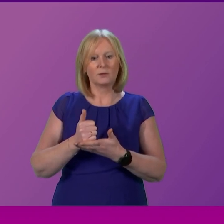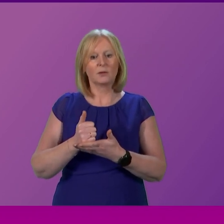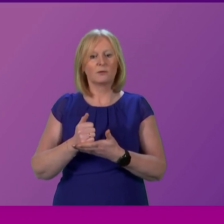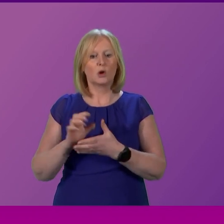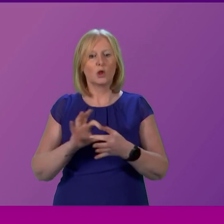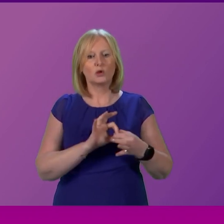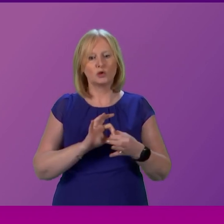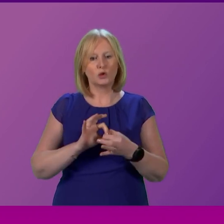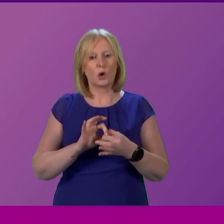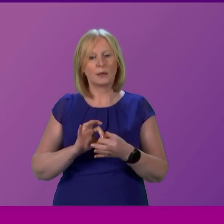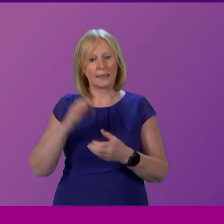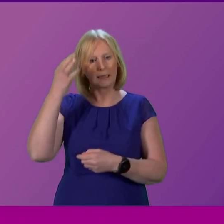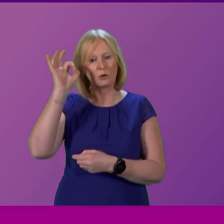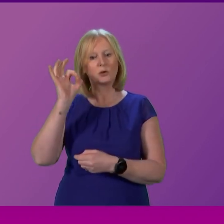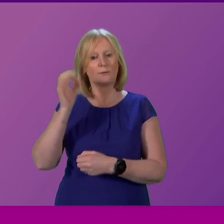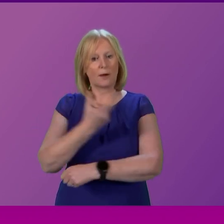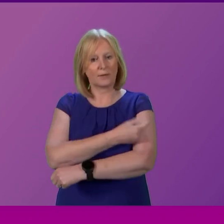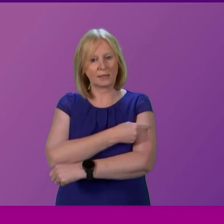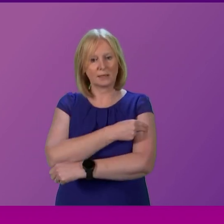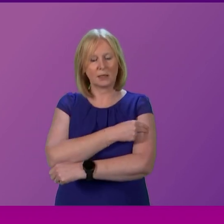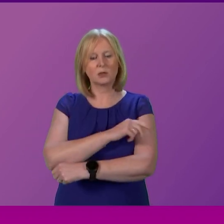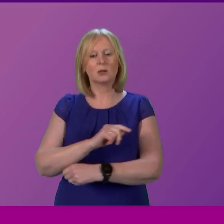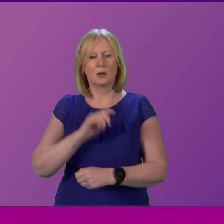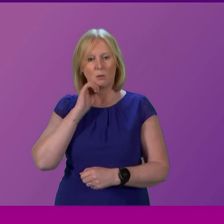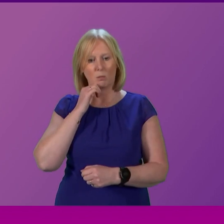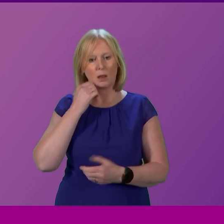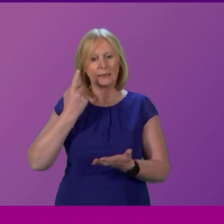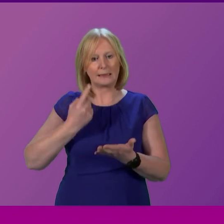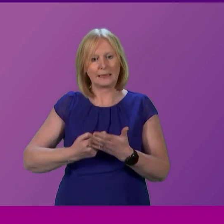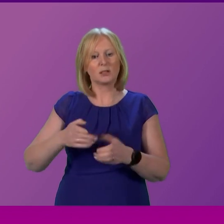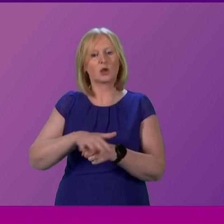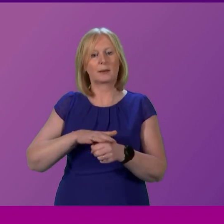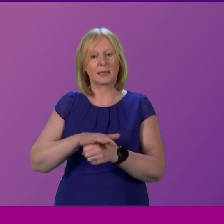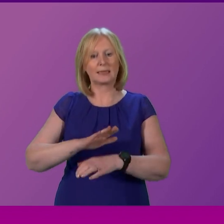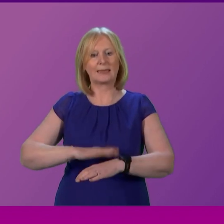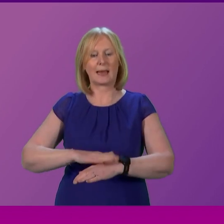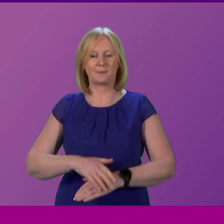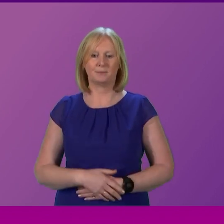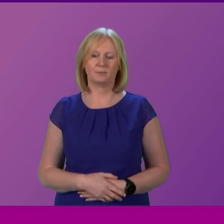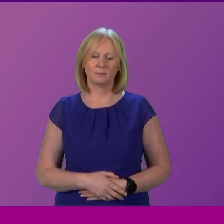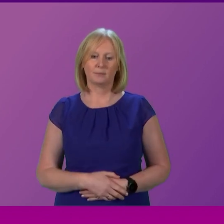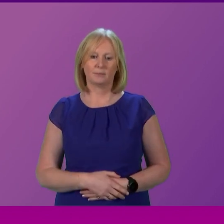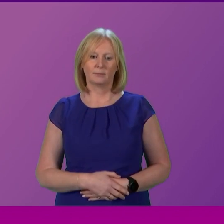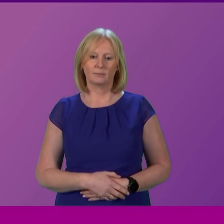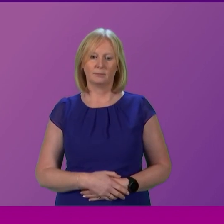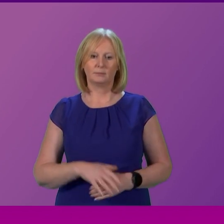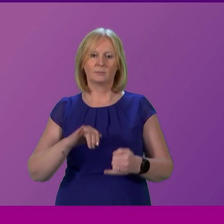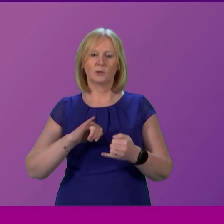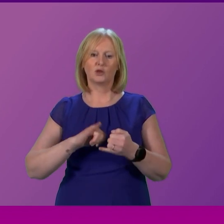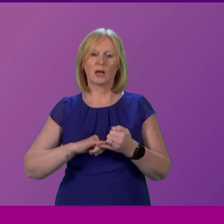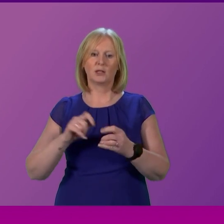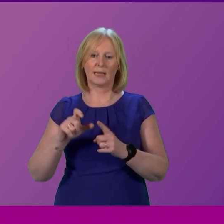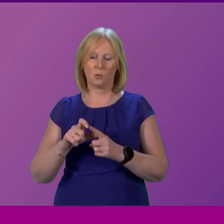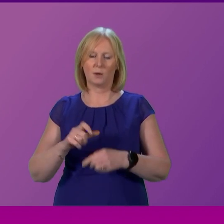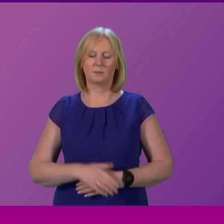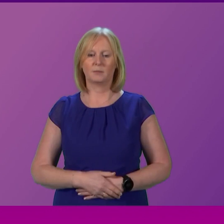and Immunisation and then come to a decision based on the circumstances at the time Sharon Dowie to be followed by Bob Doris thank